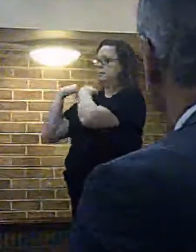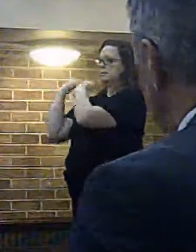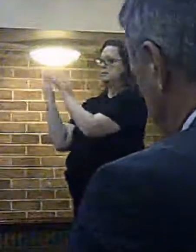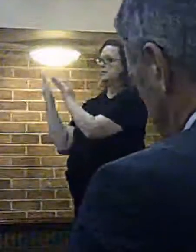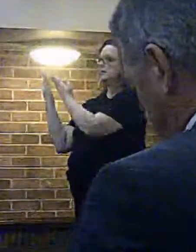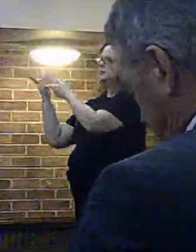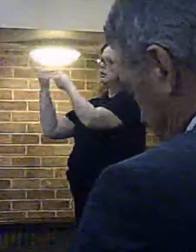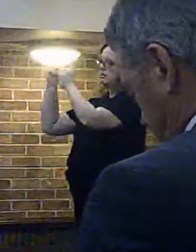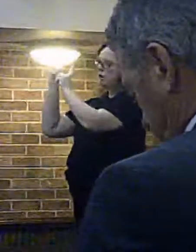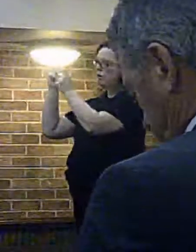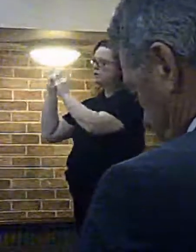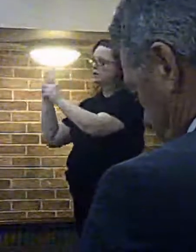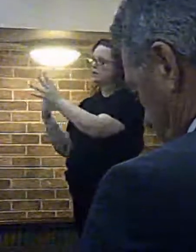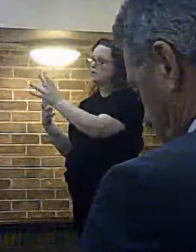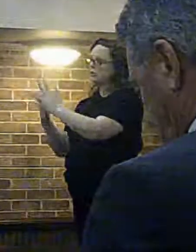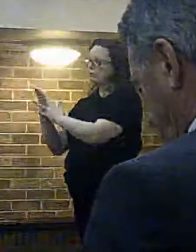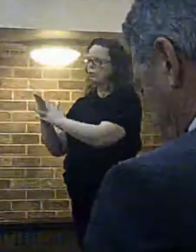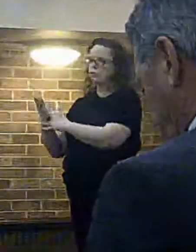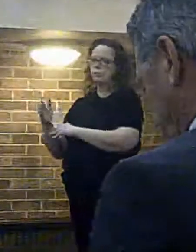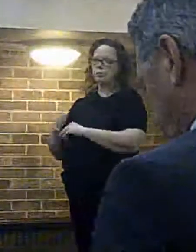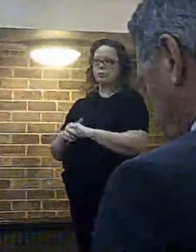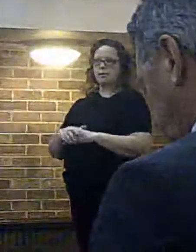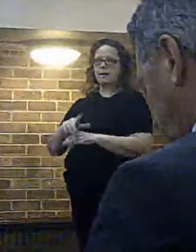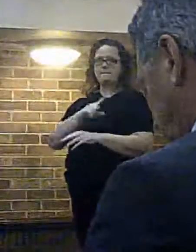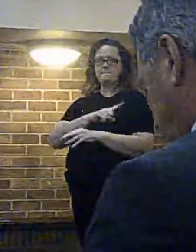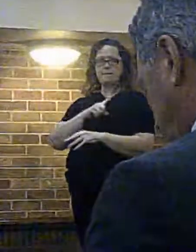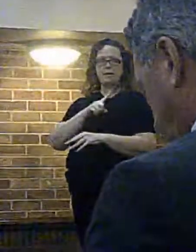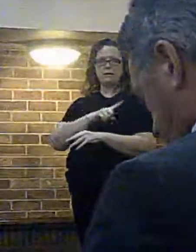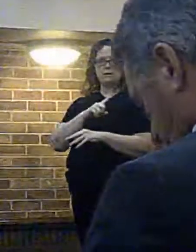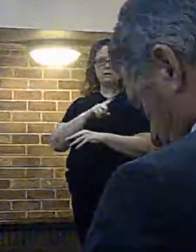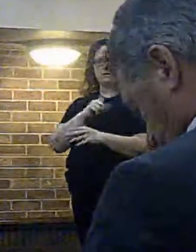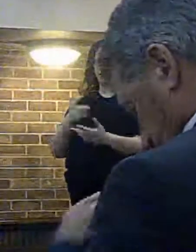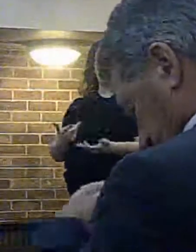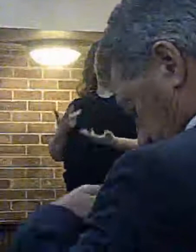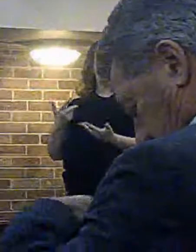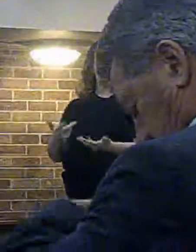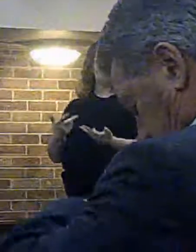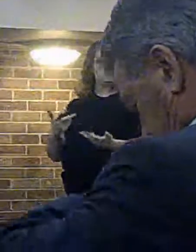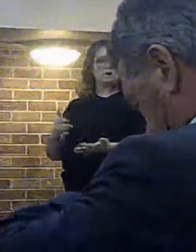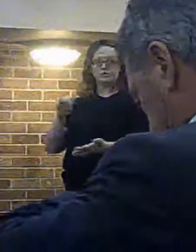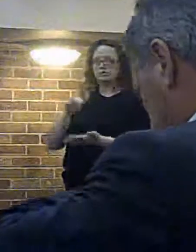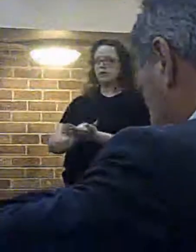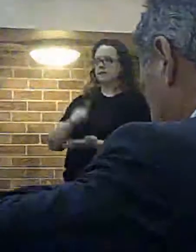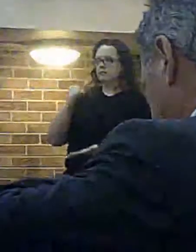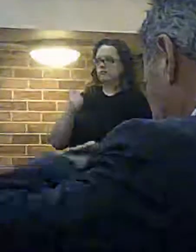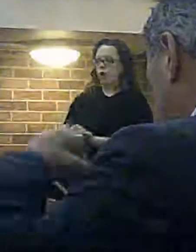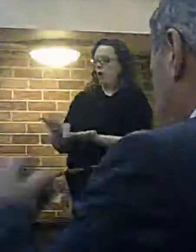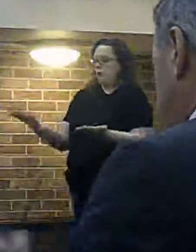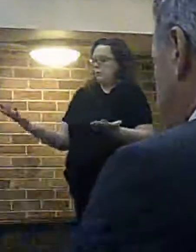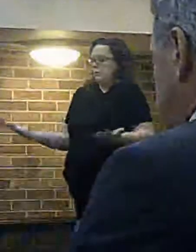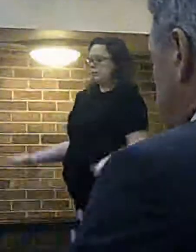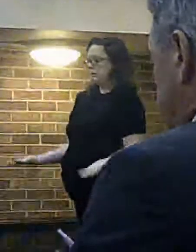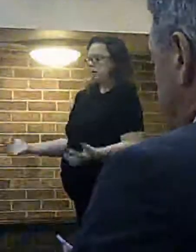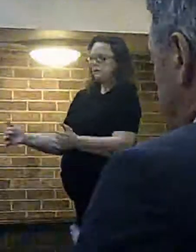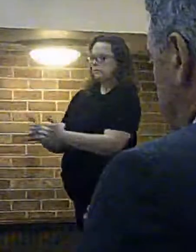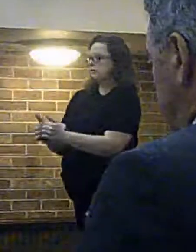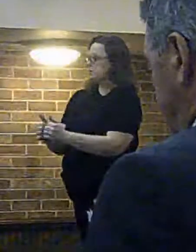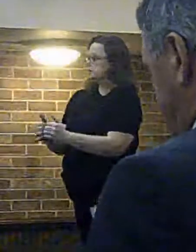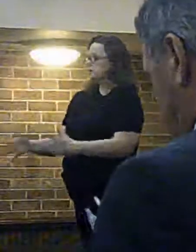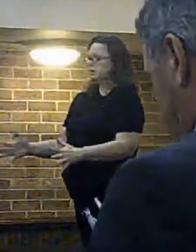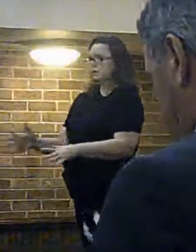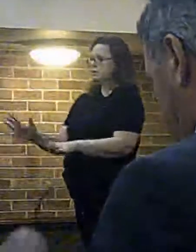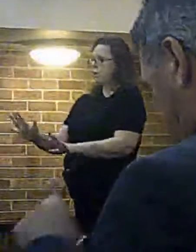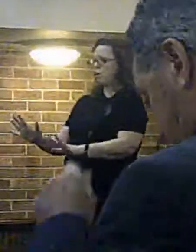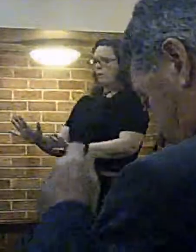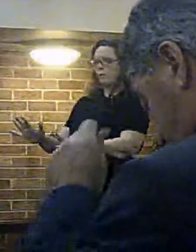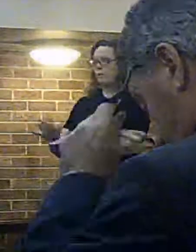before we could get to that point because as it stands rightly or wrongly and again i don't disagree with what you're saying